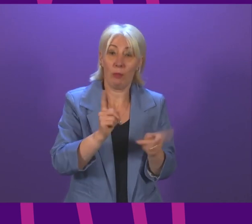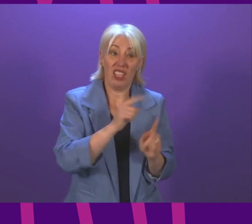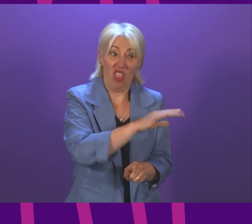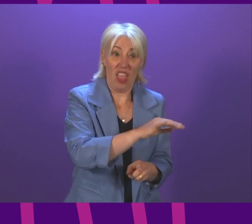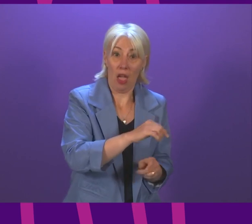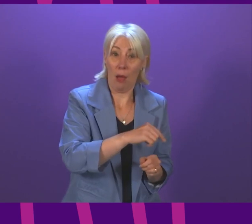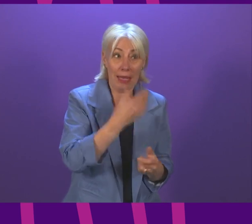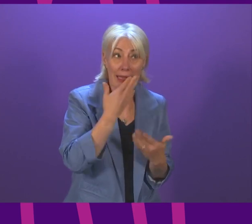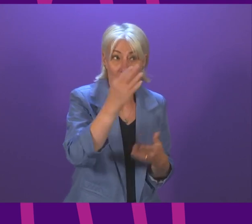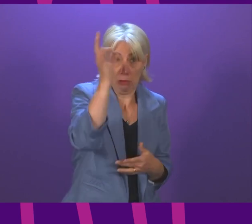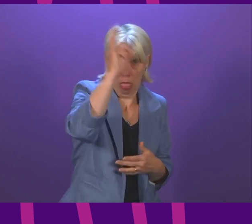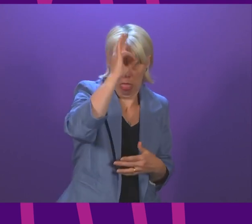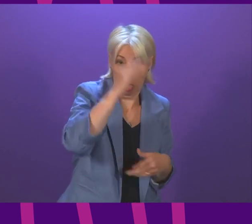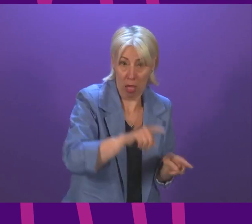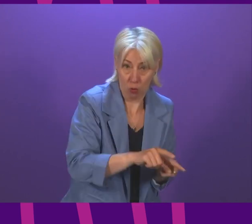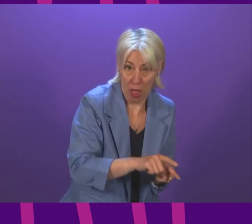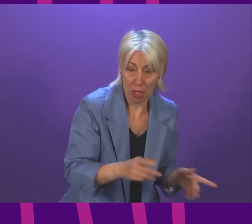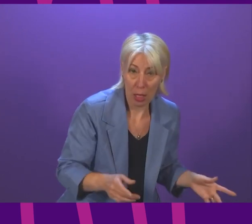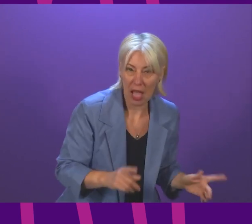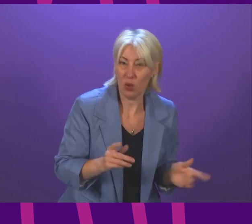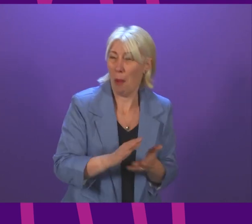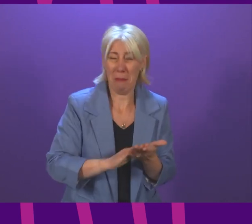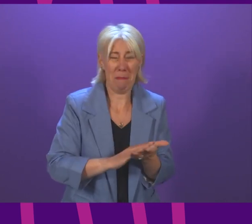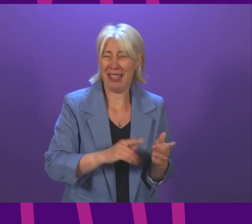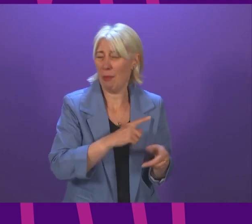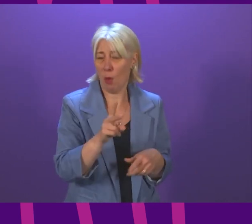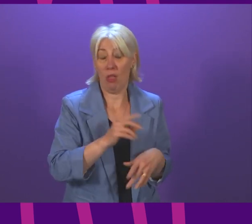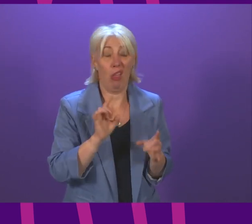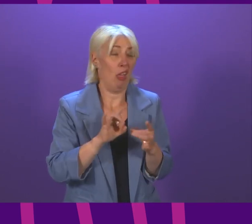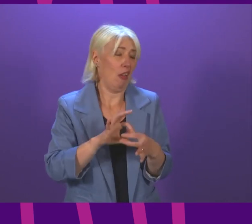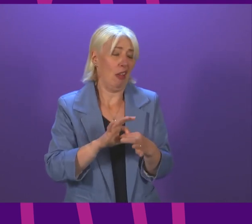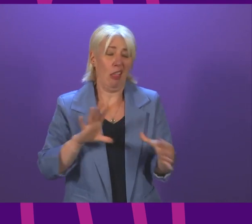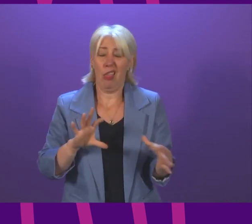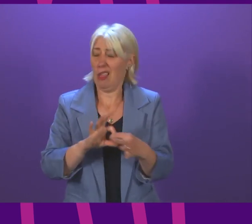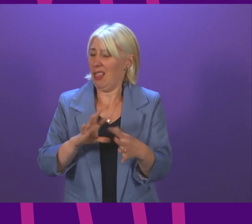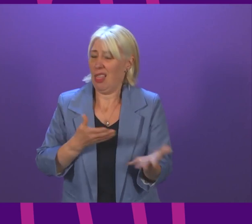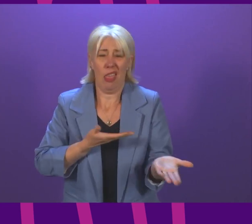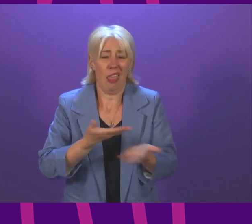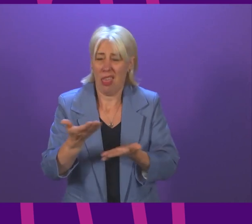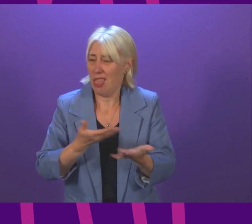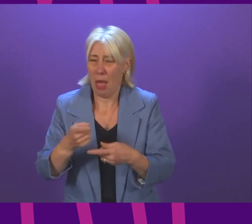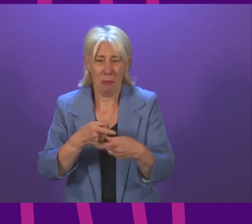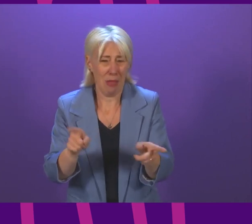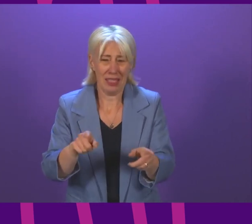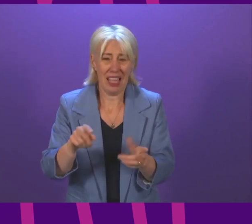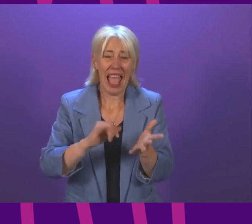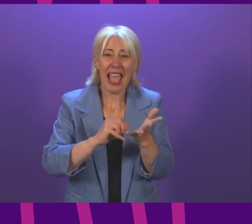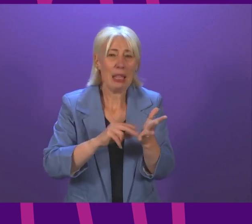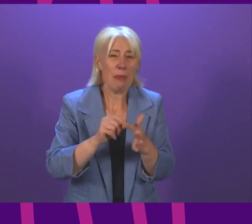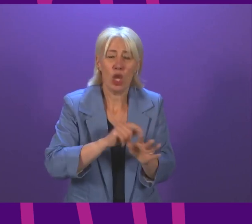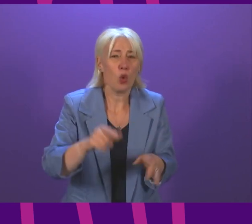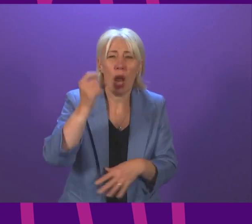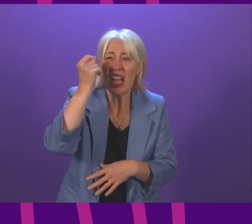seem to know either and it just shows the lack of engagement, the lack of consultation and the lack of understanding from the SNP